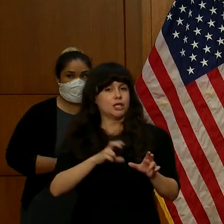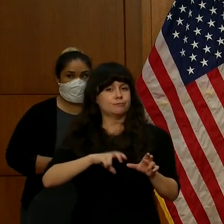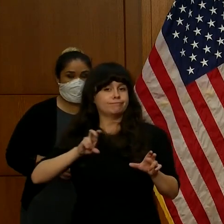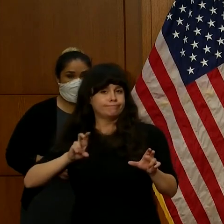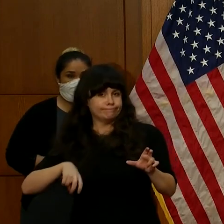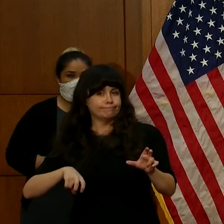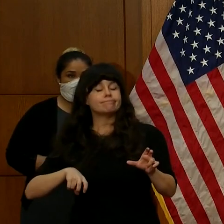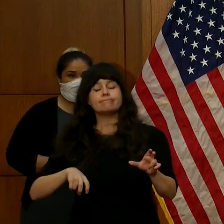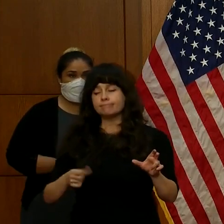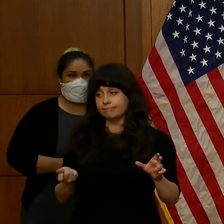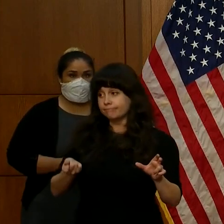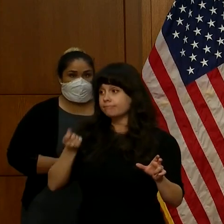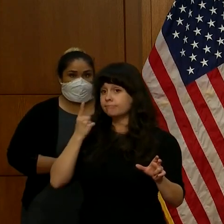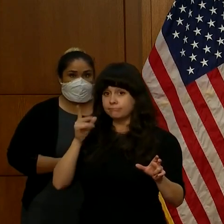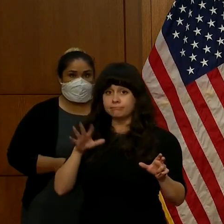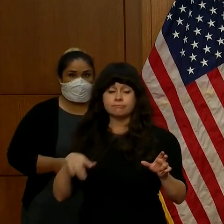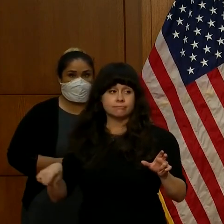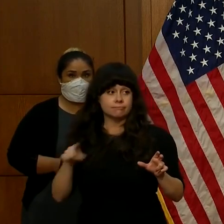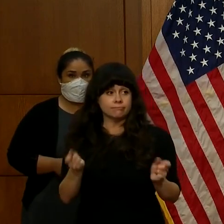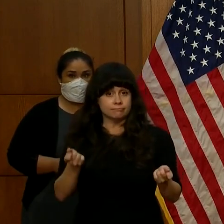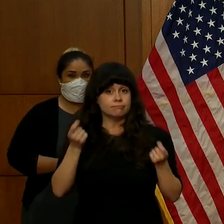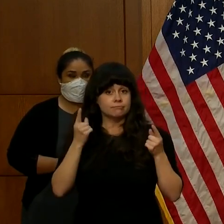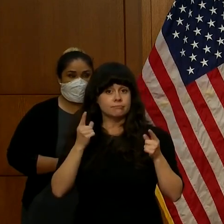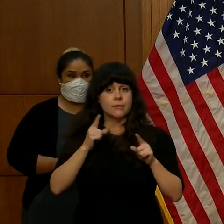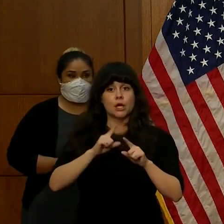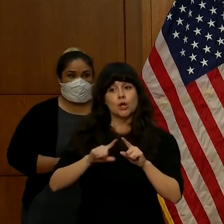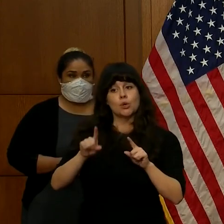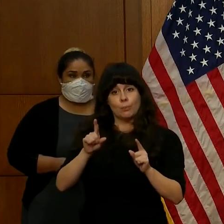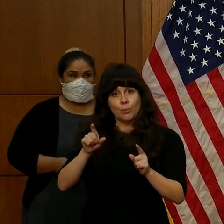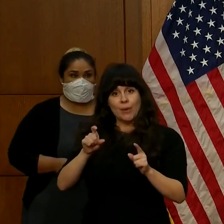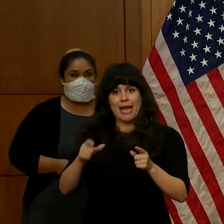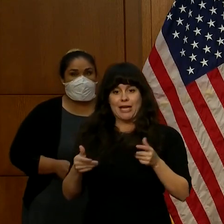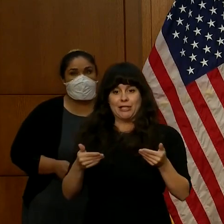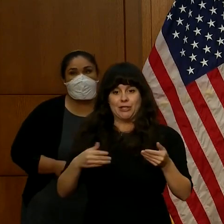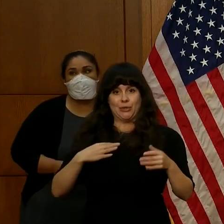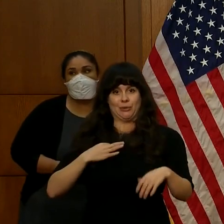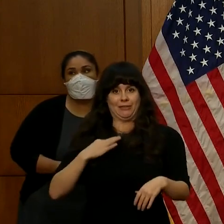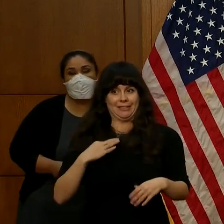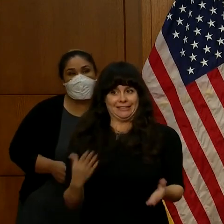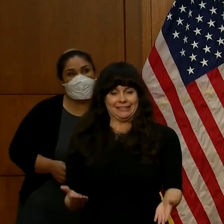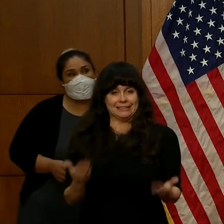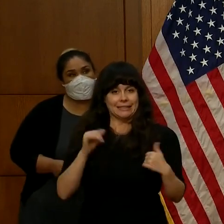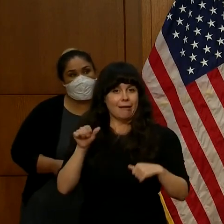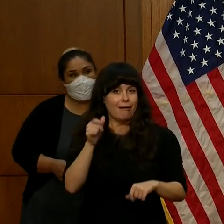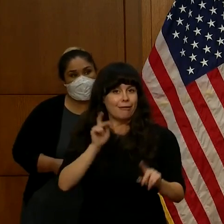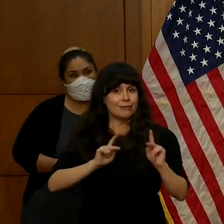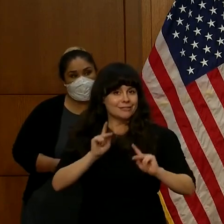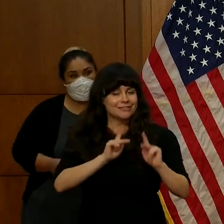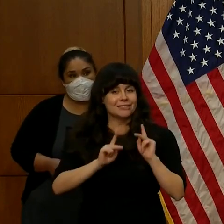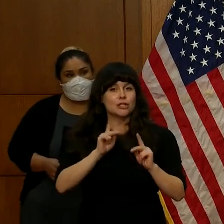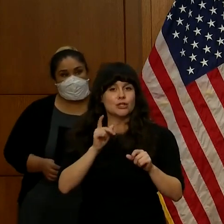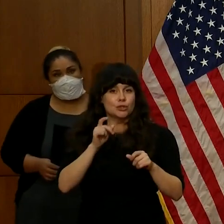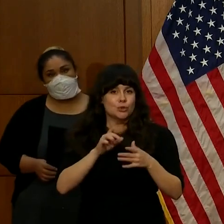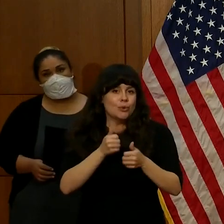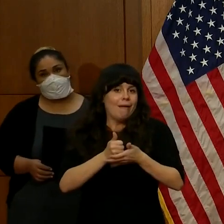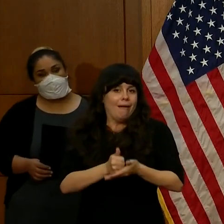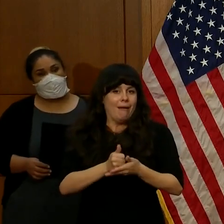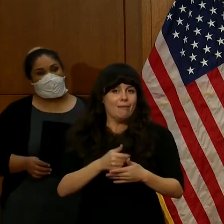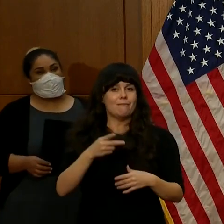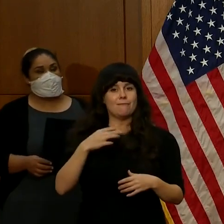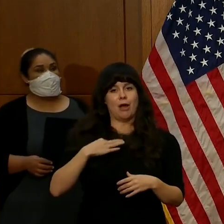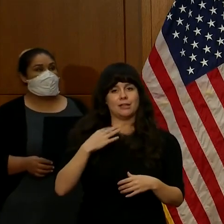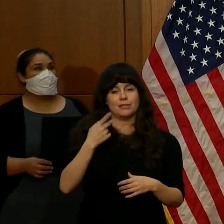for that shortfall with people who aren't considered as high risk to keep polling places open and operating smoothly.